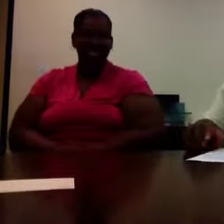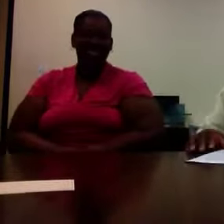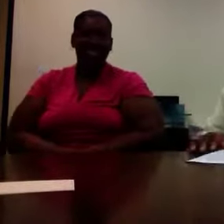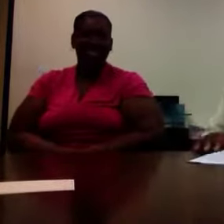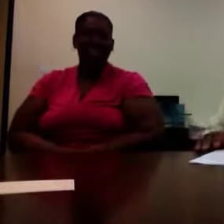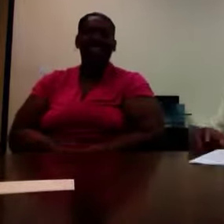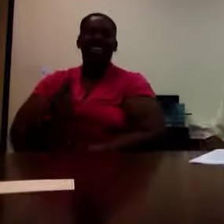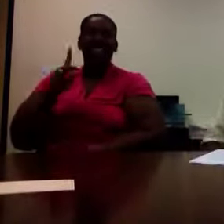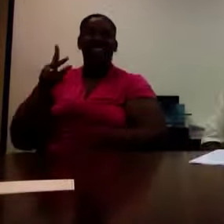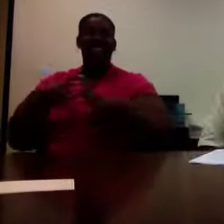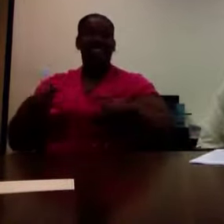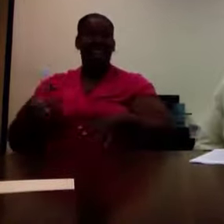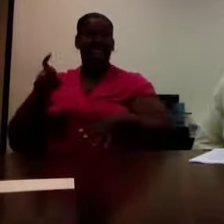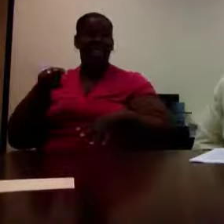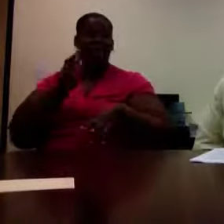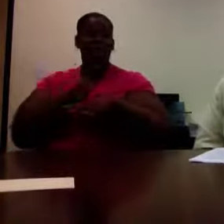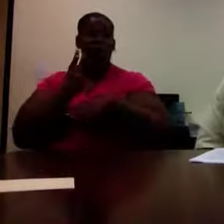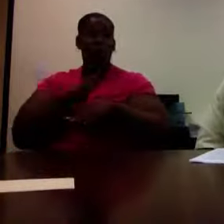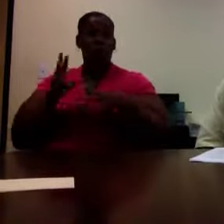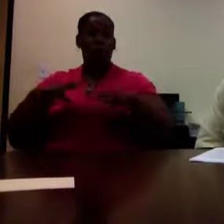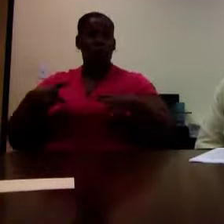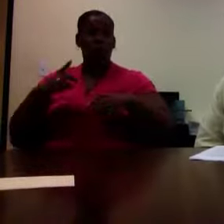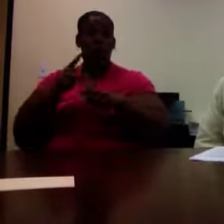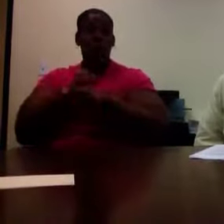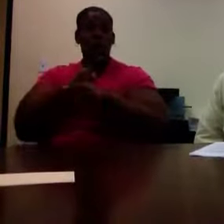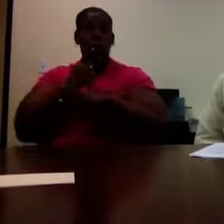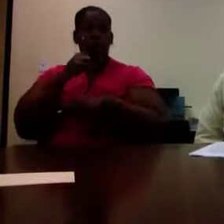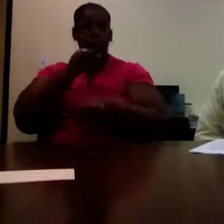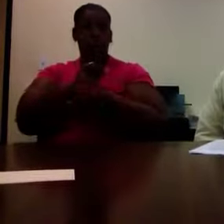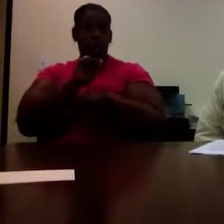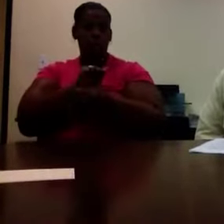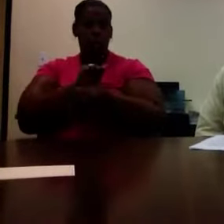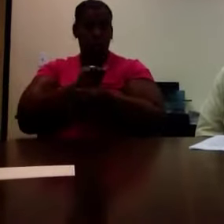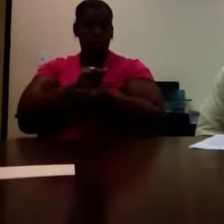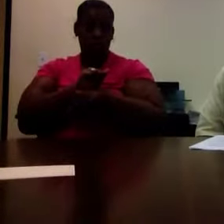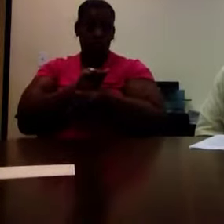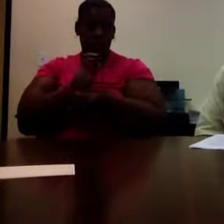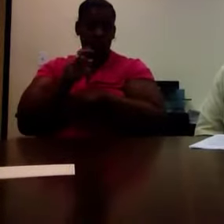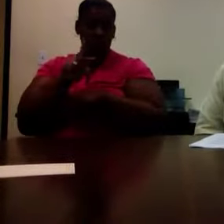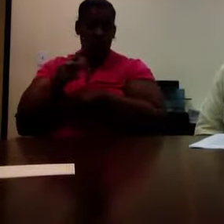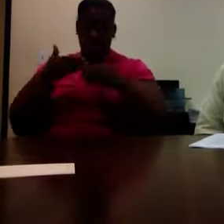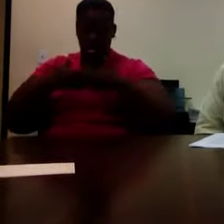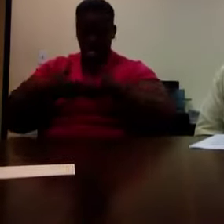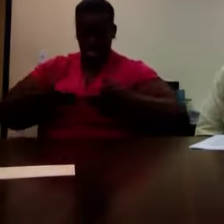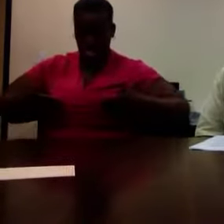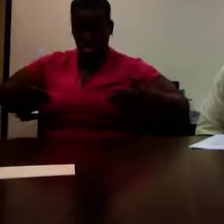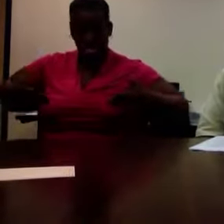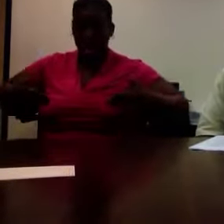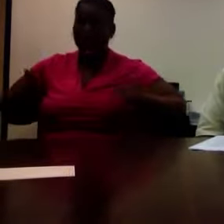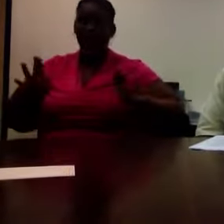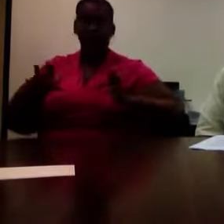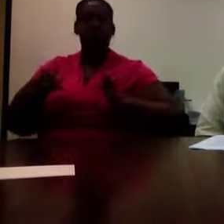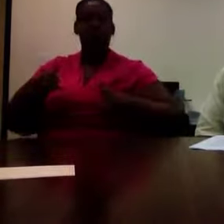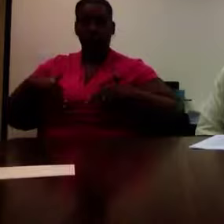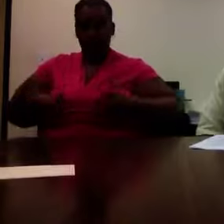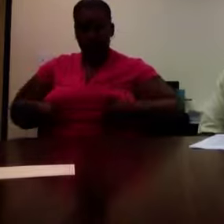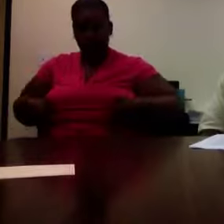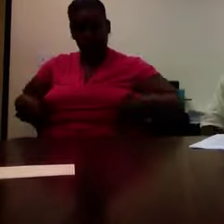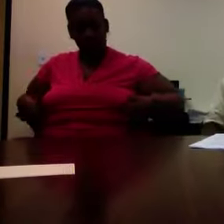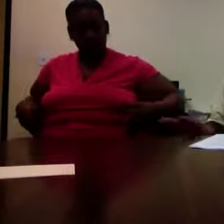Clients should wear clothing appropriate for a work setting. All right. Shirts must be tucked in. No sagging.